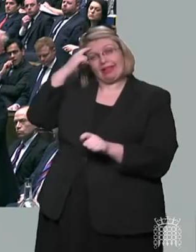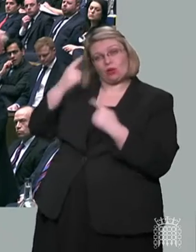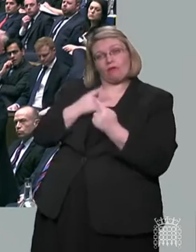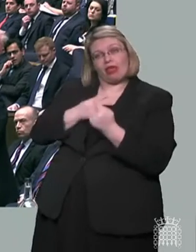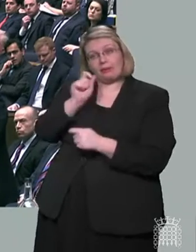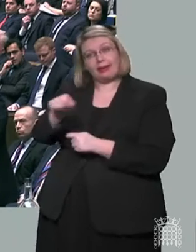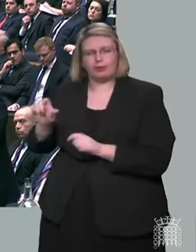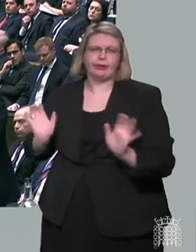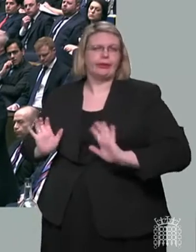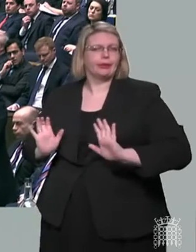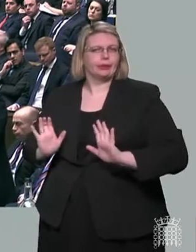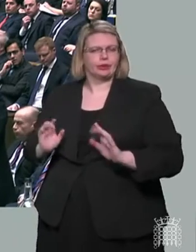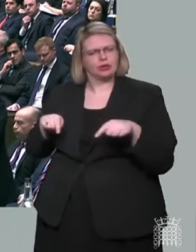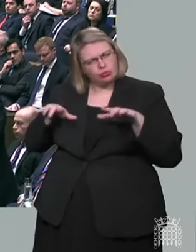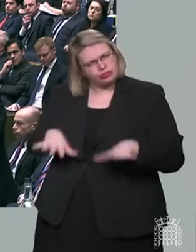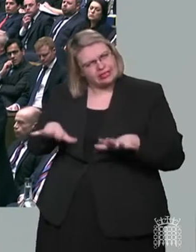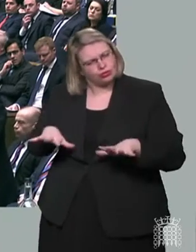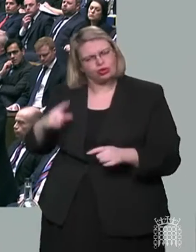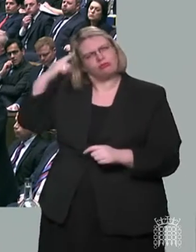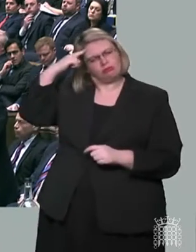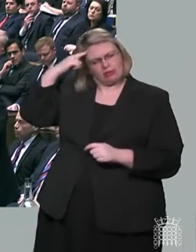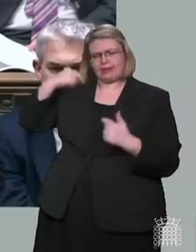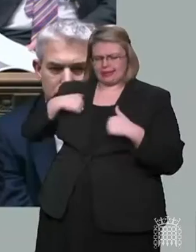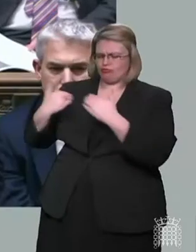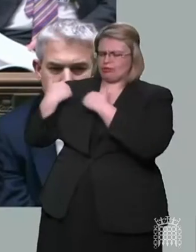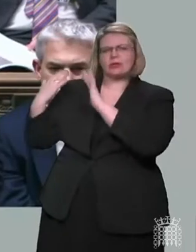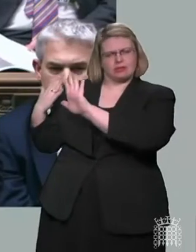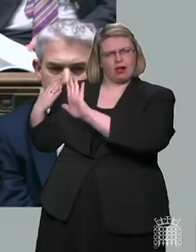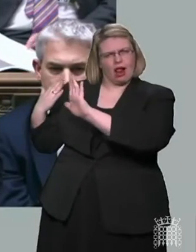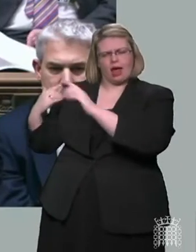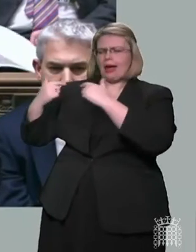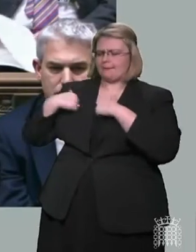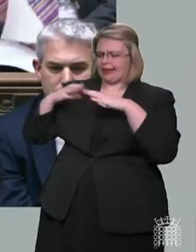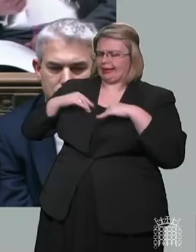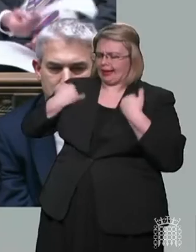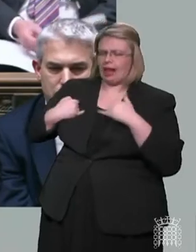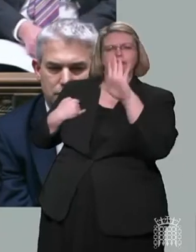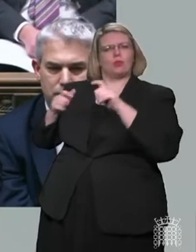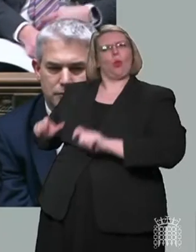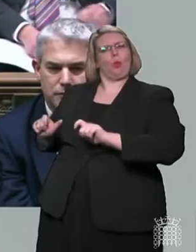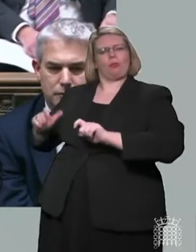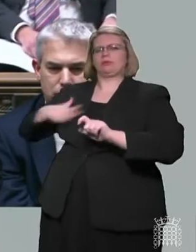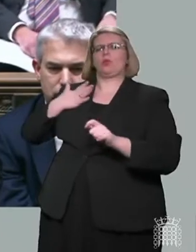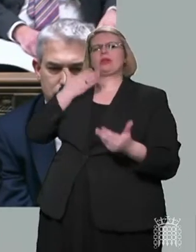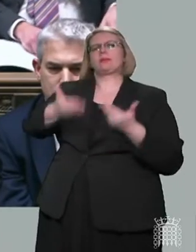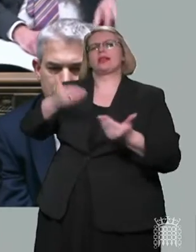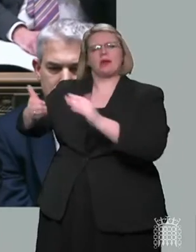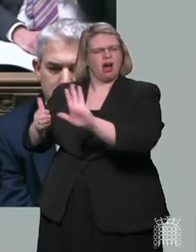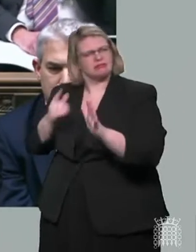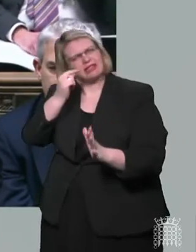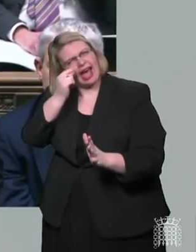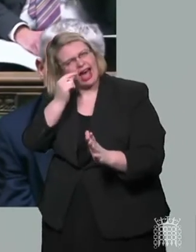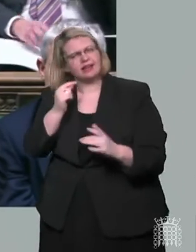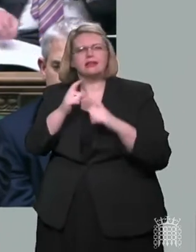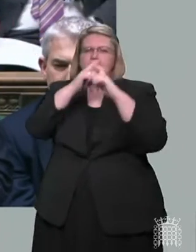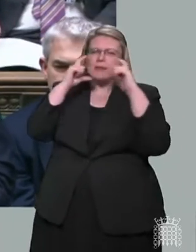We can rely on that sense of responsibility towards one another, providing practical advice in the knowledge